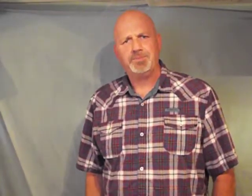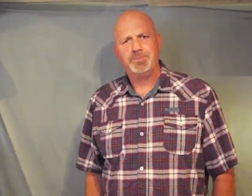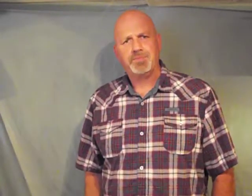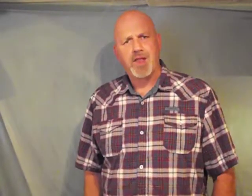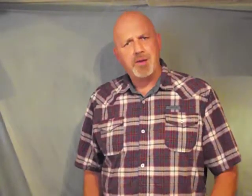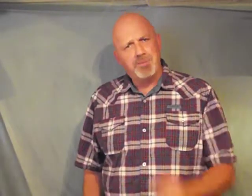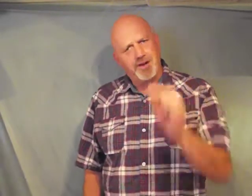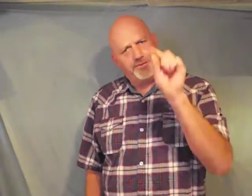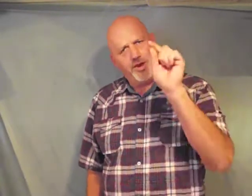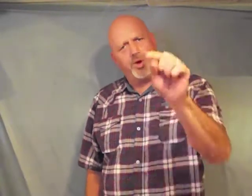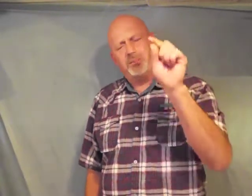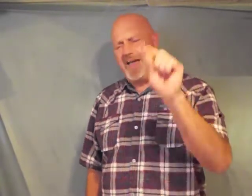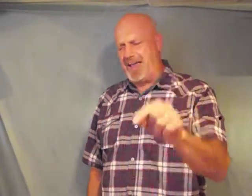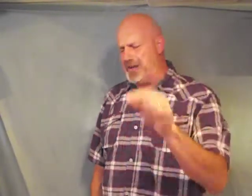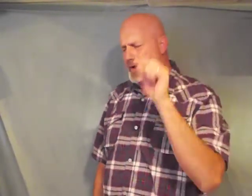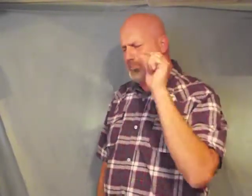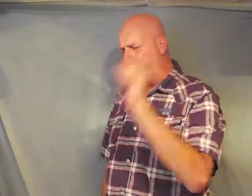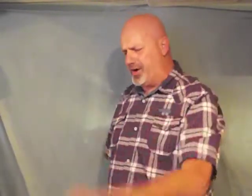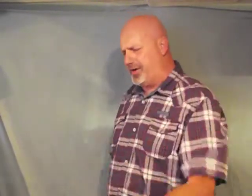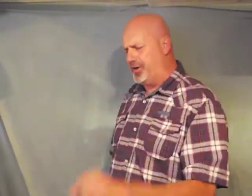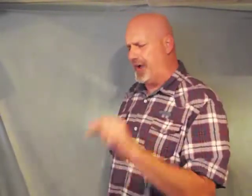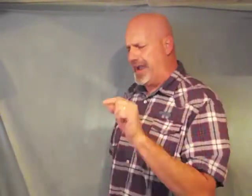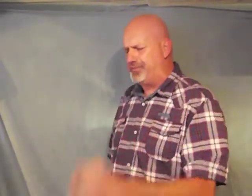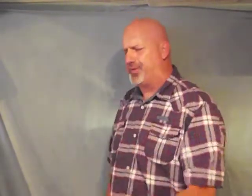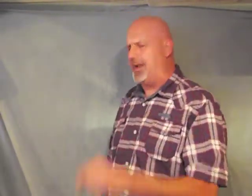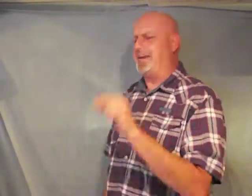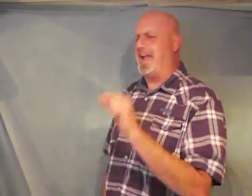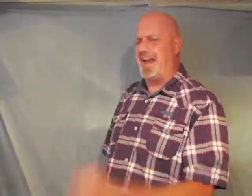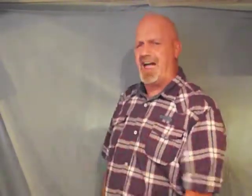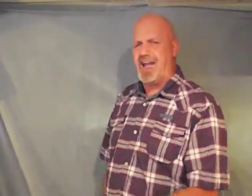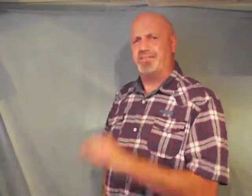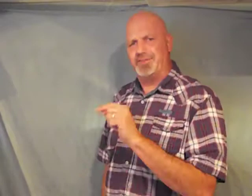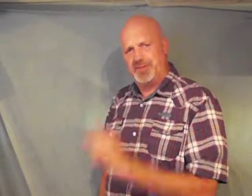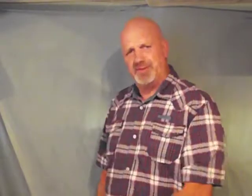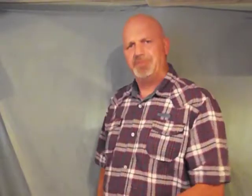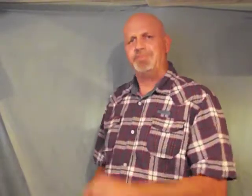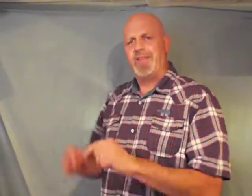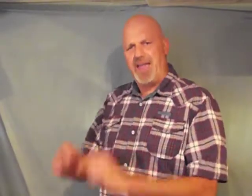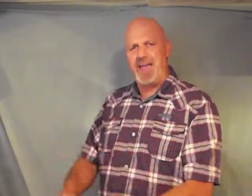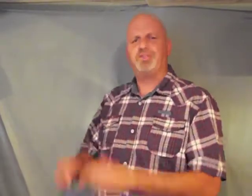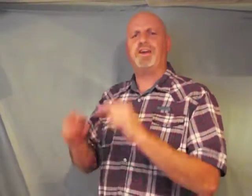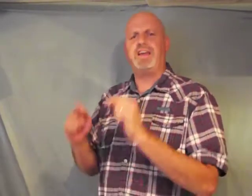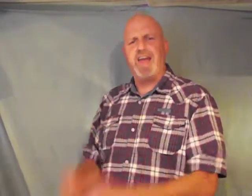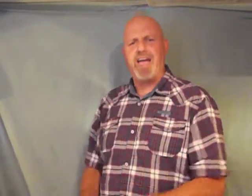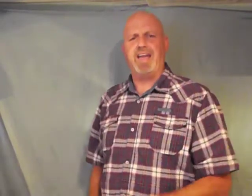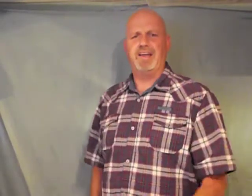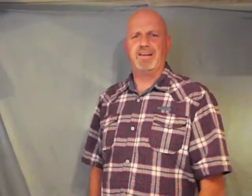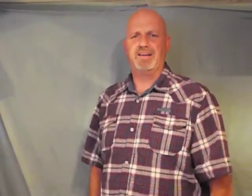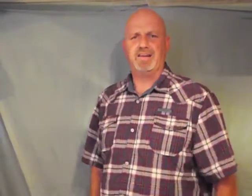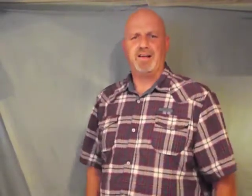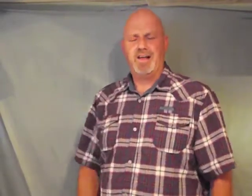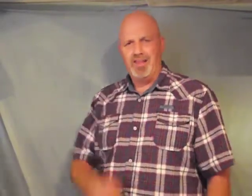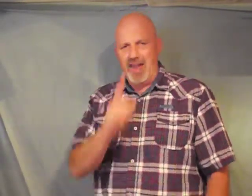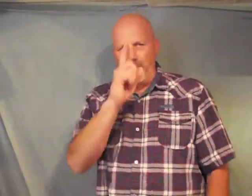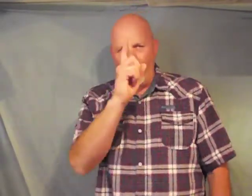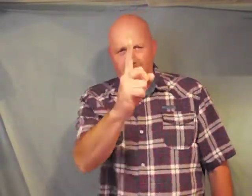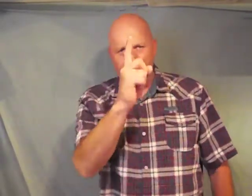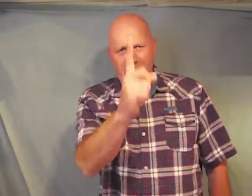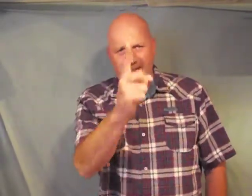but if you will make him a part of your everyday life everyday that that one thing